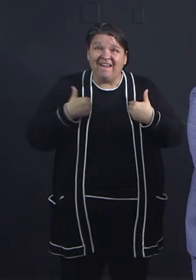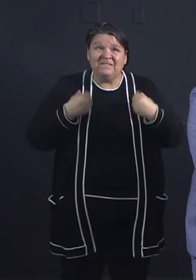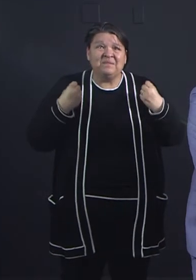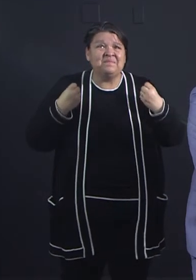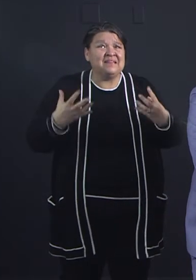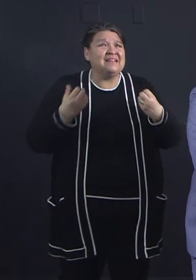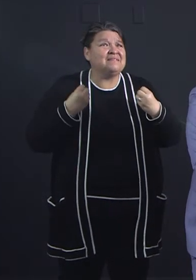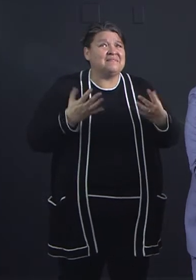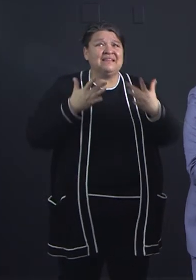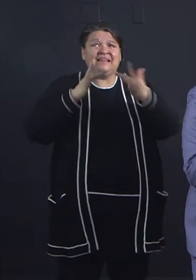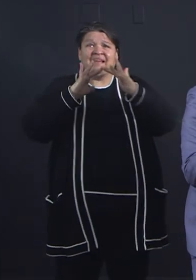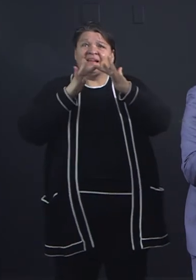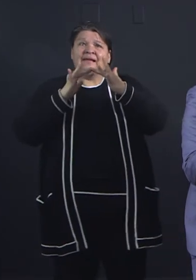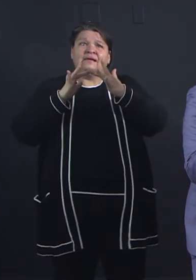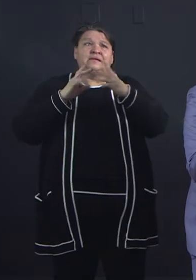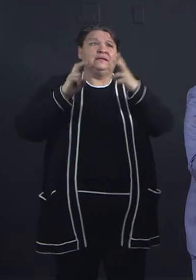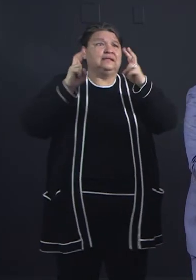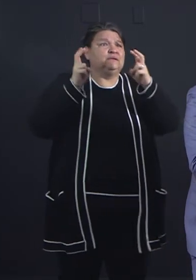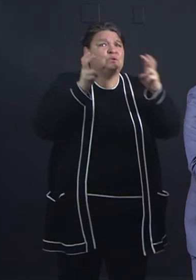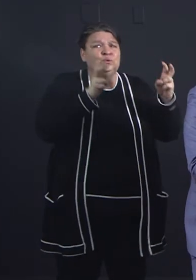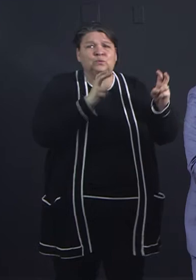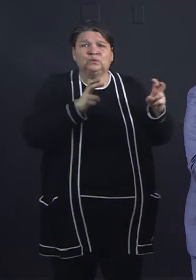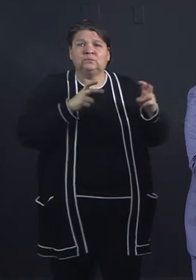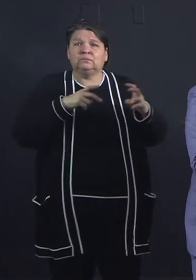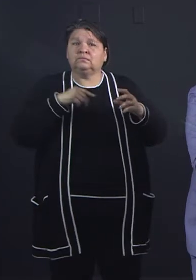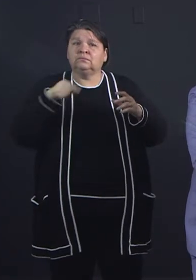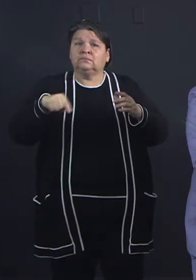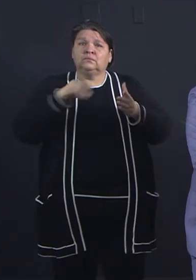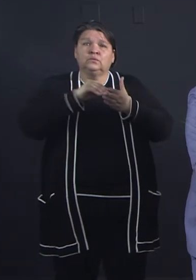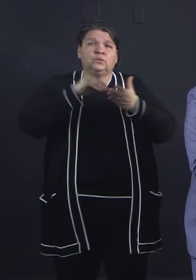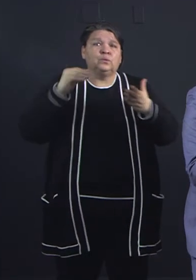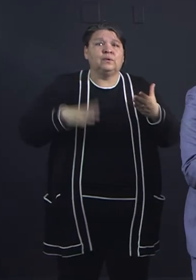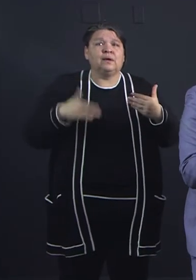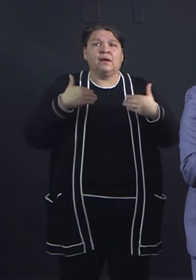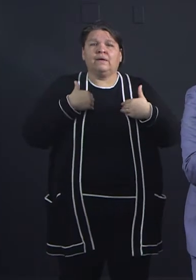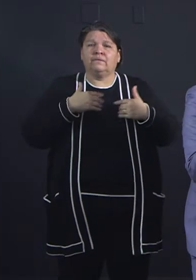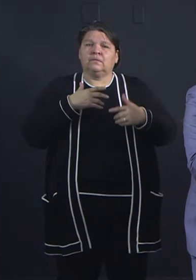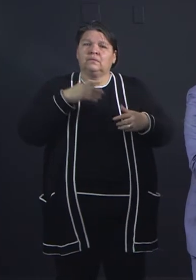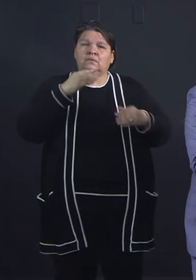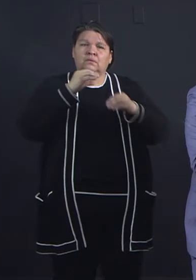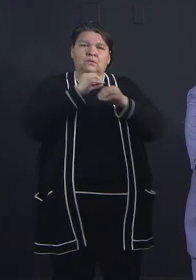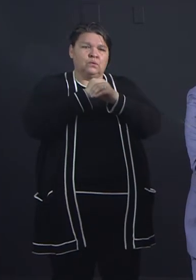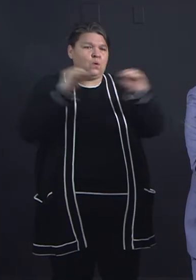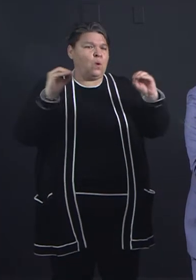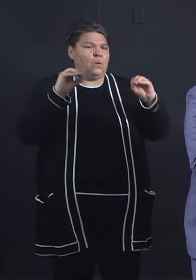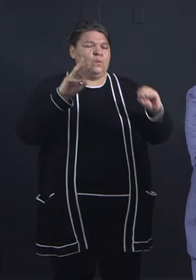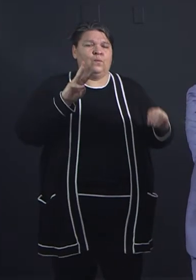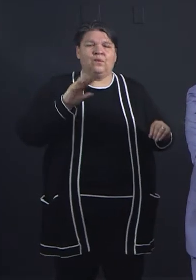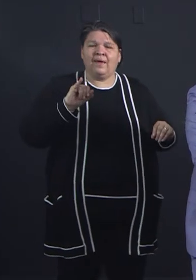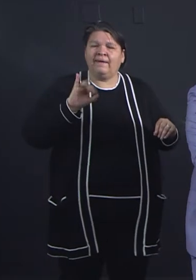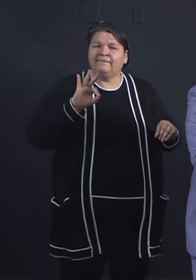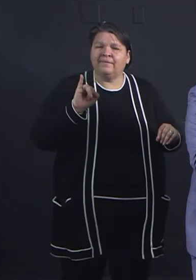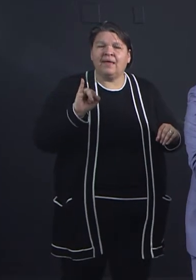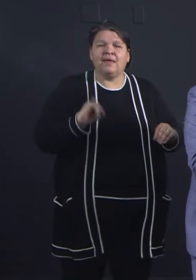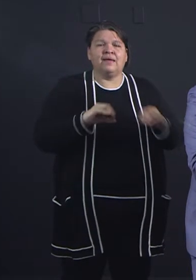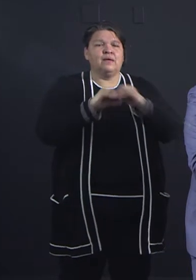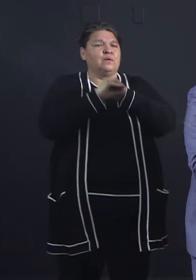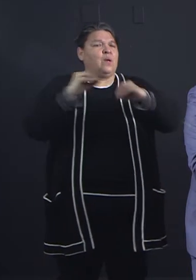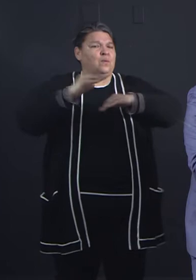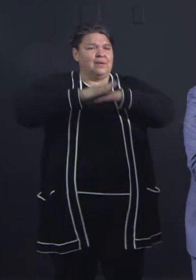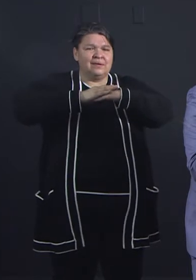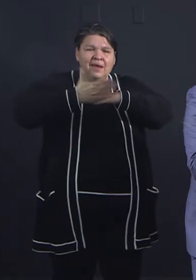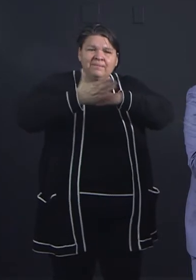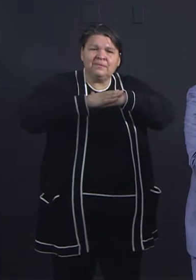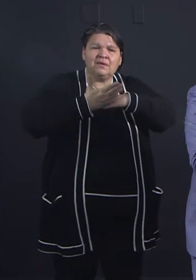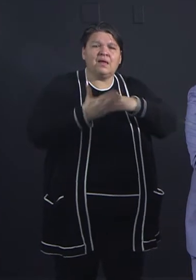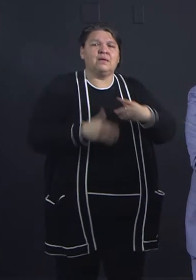a device at home or did not have robust, dependable Wi-Fi or didn't have either. think 4,000 of our students didn't have